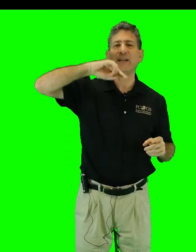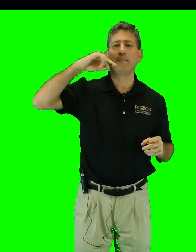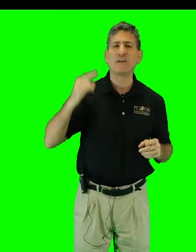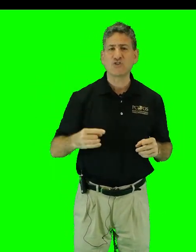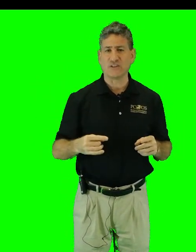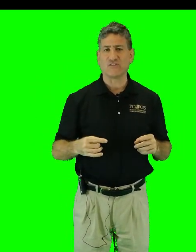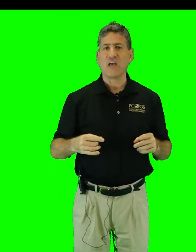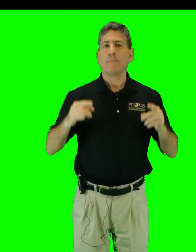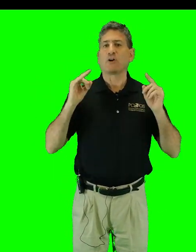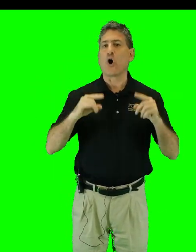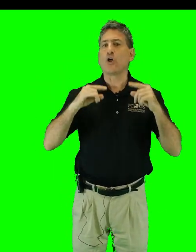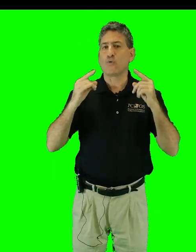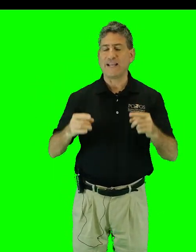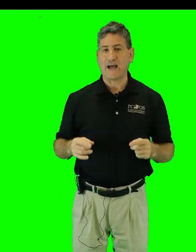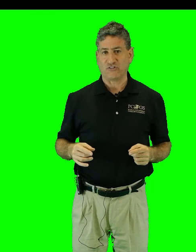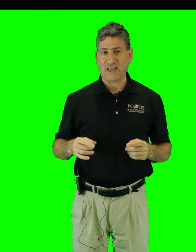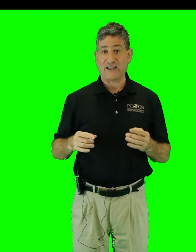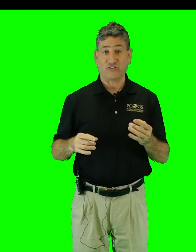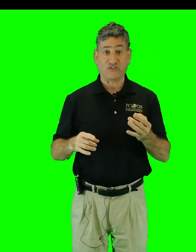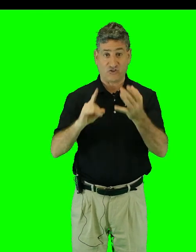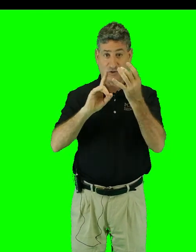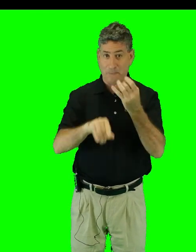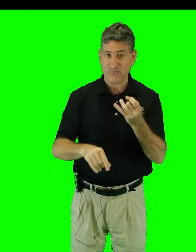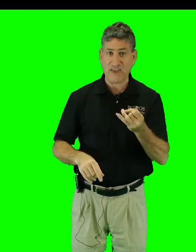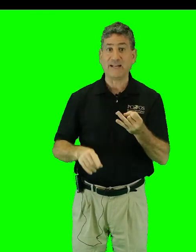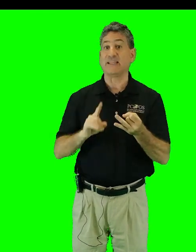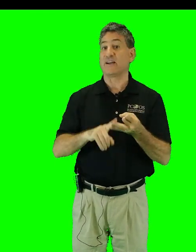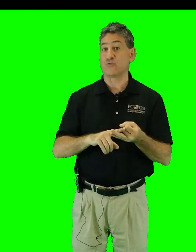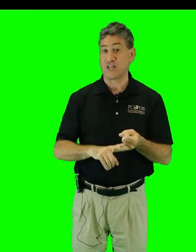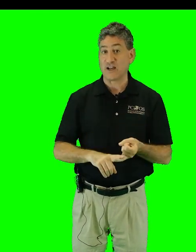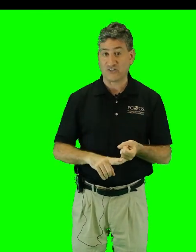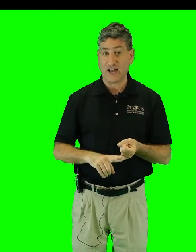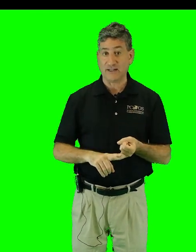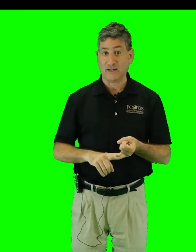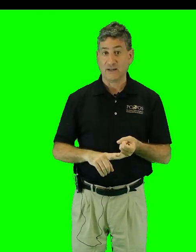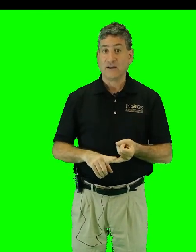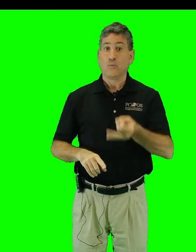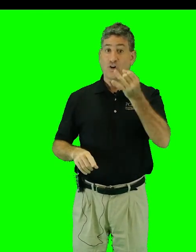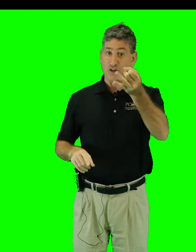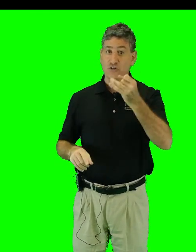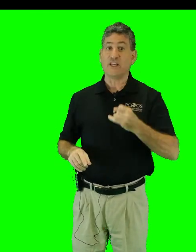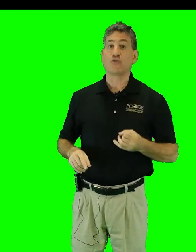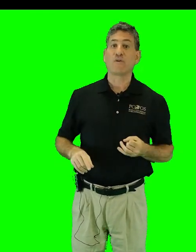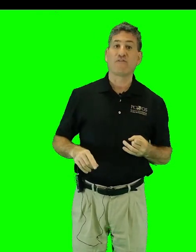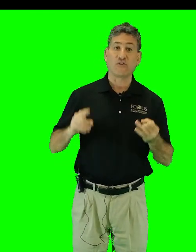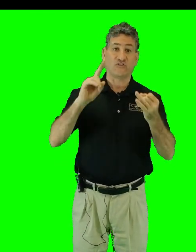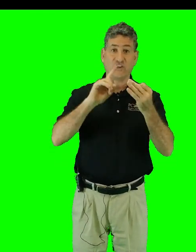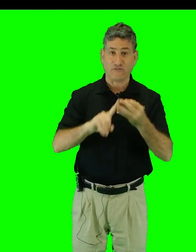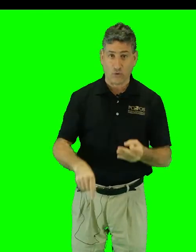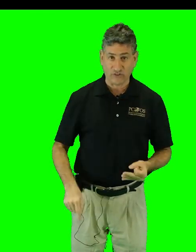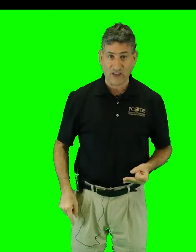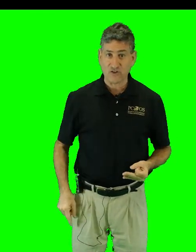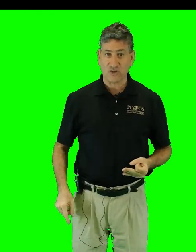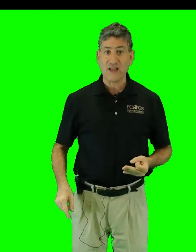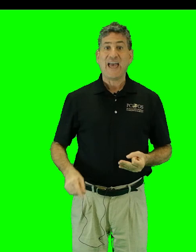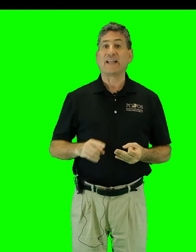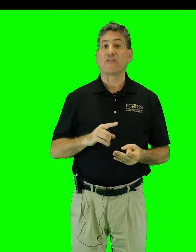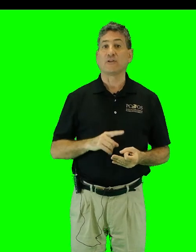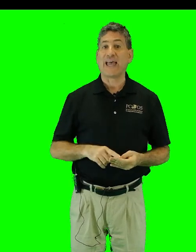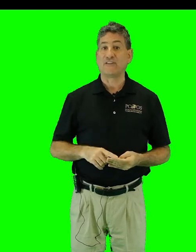emissions but all greenhouse gases such as methane and nitrous oxide. We'd also need to reverse deforestation and other land